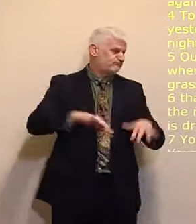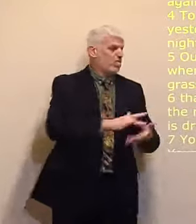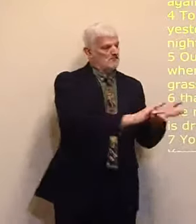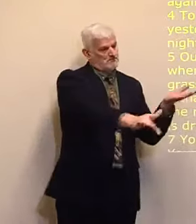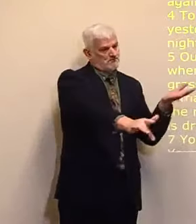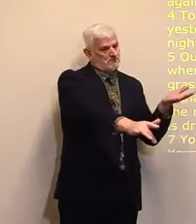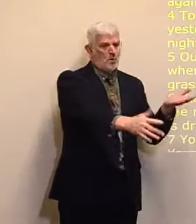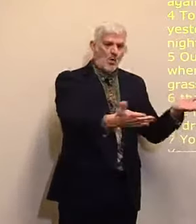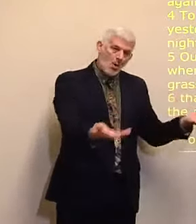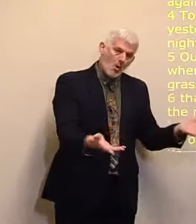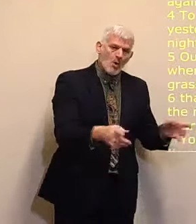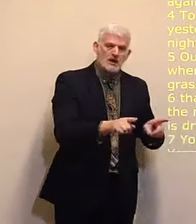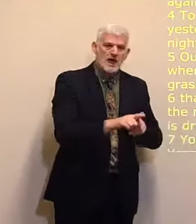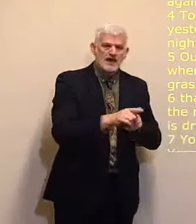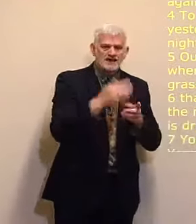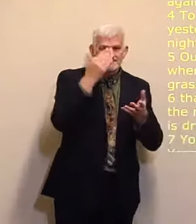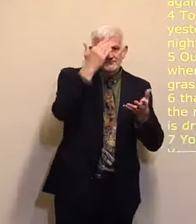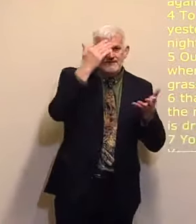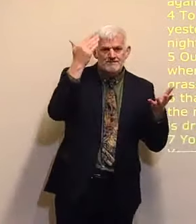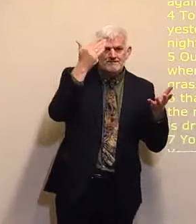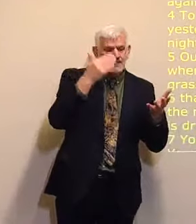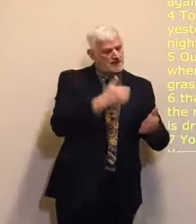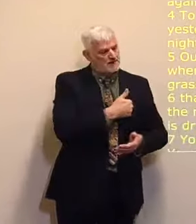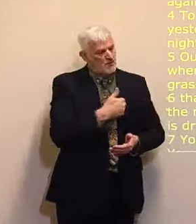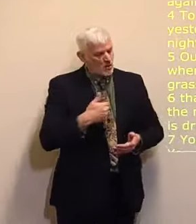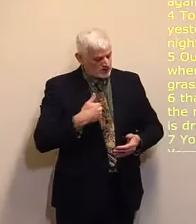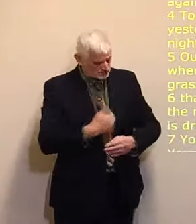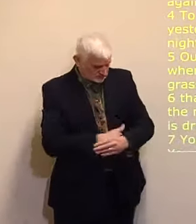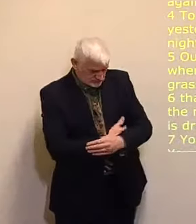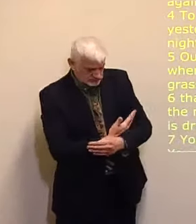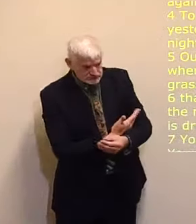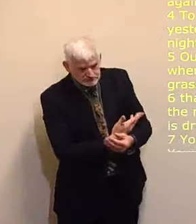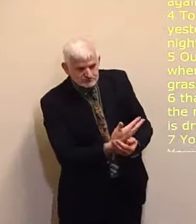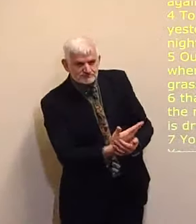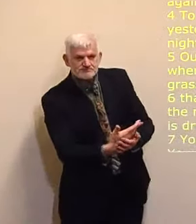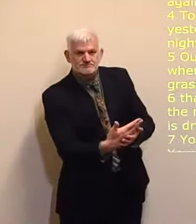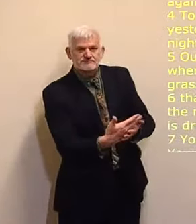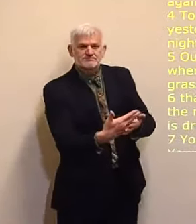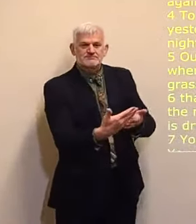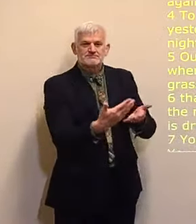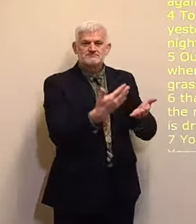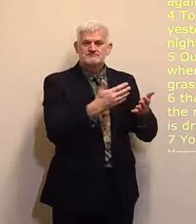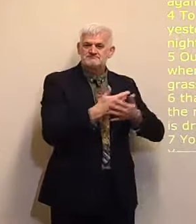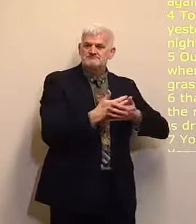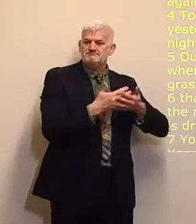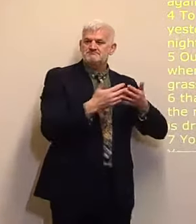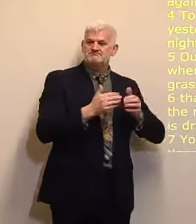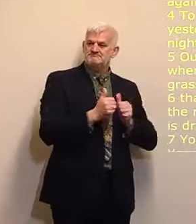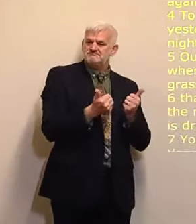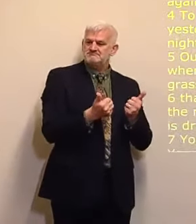In the morning it flourishes and groweth up In the evening it is cut down and wither